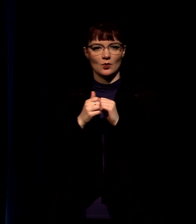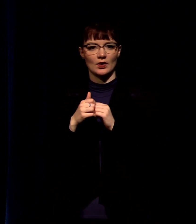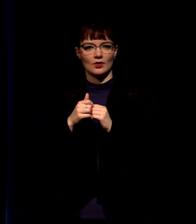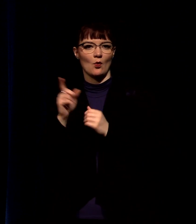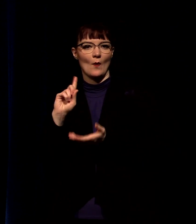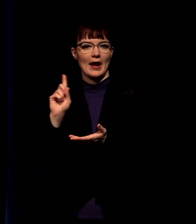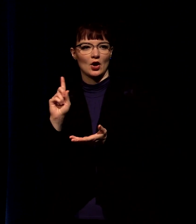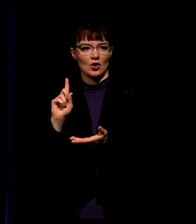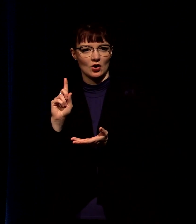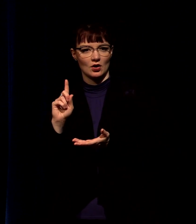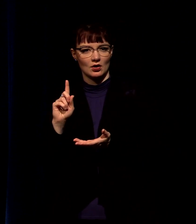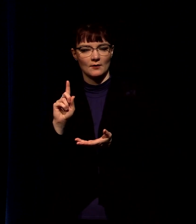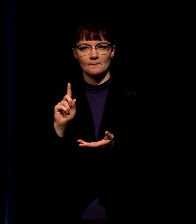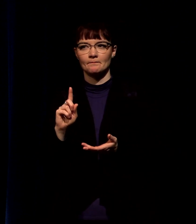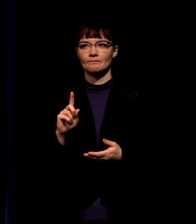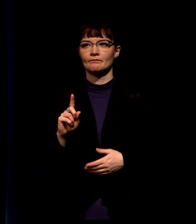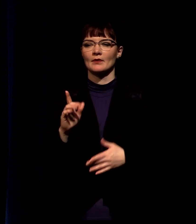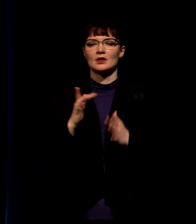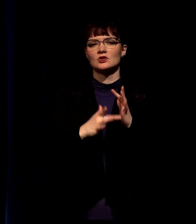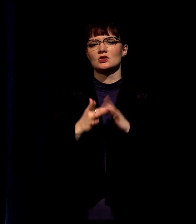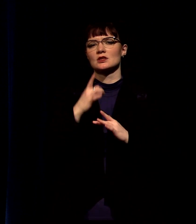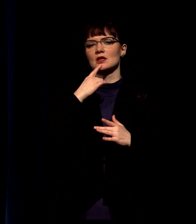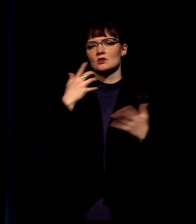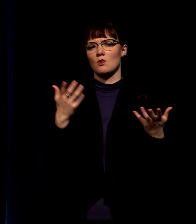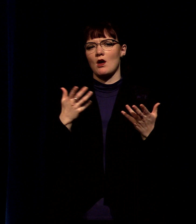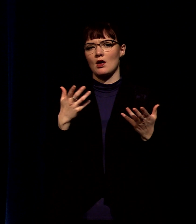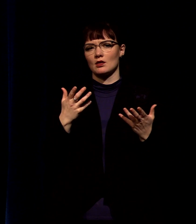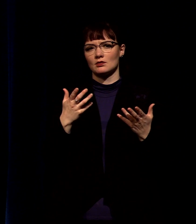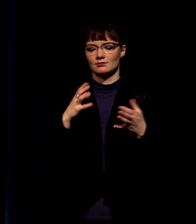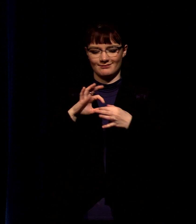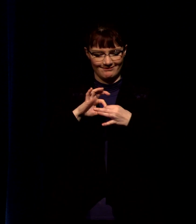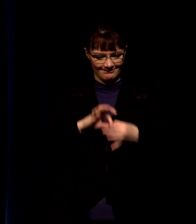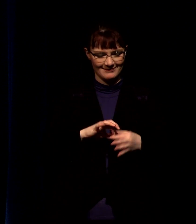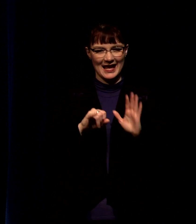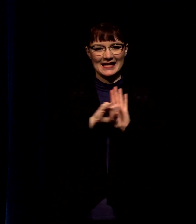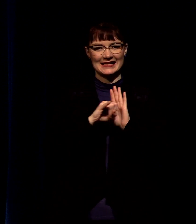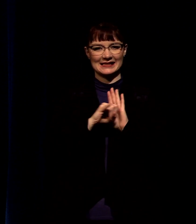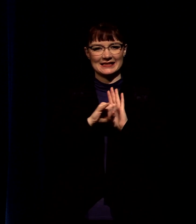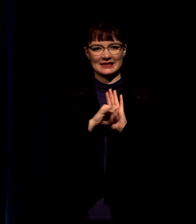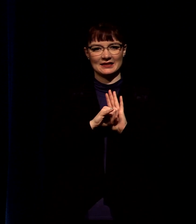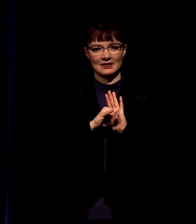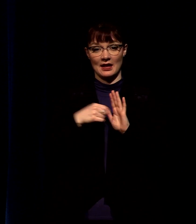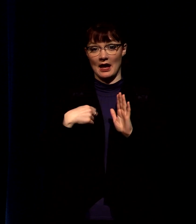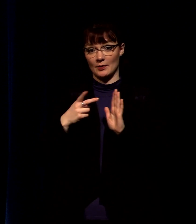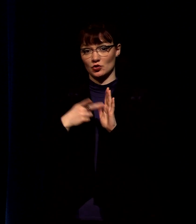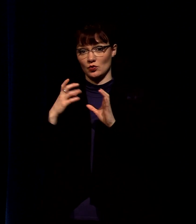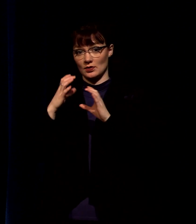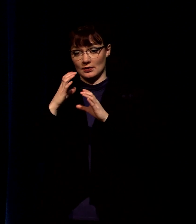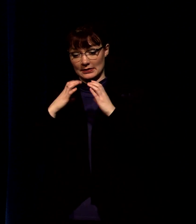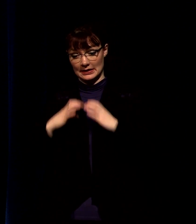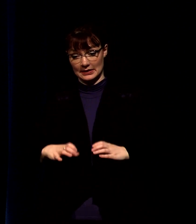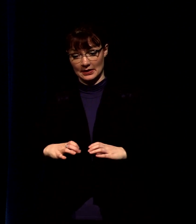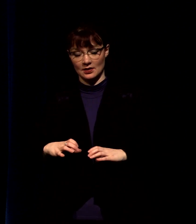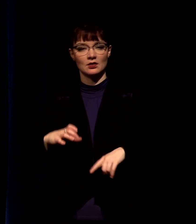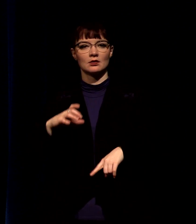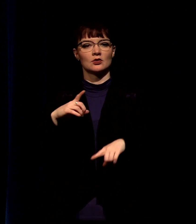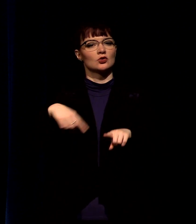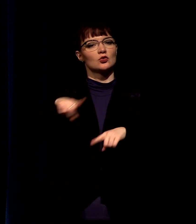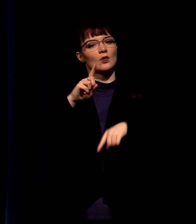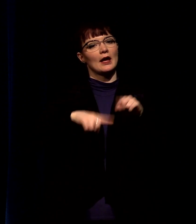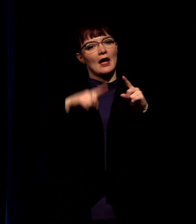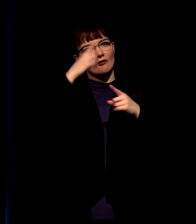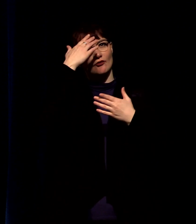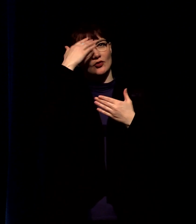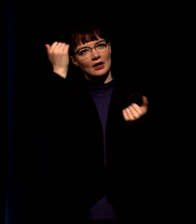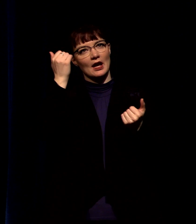the heart of what jesus is saying in this narrative is actually dealing with our identity he's saying that as a dual citizen you cannot forget that